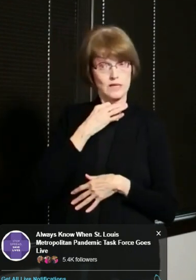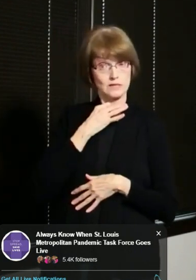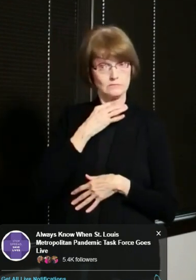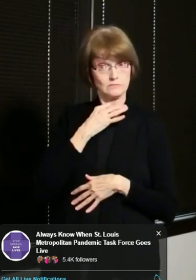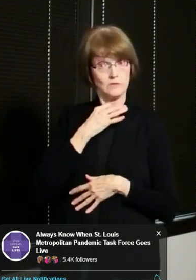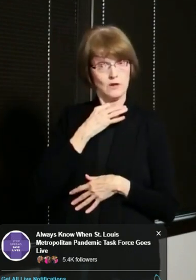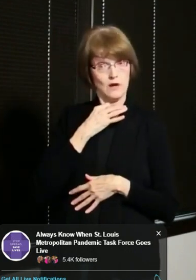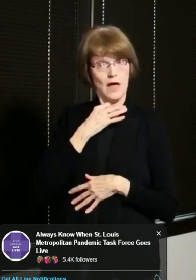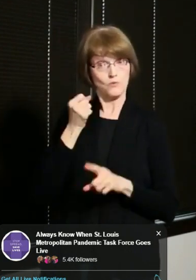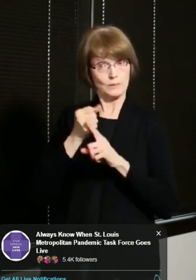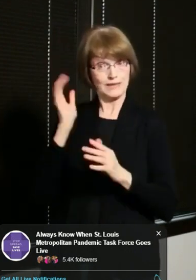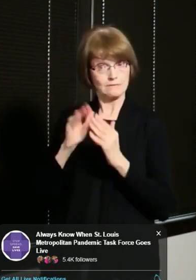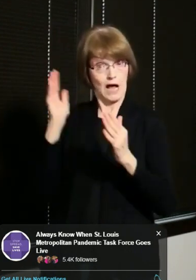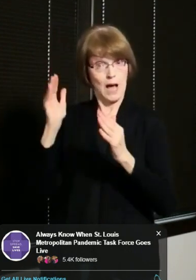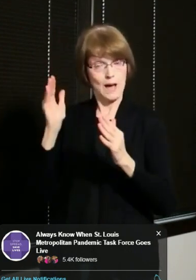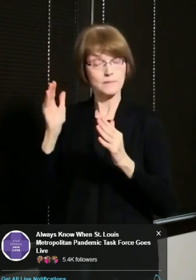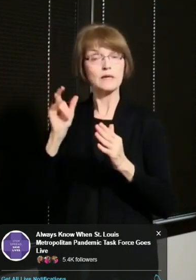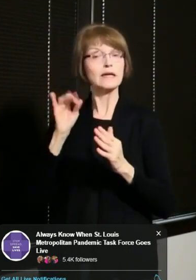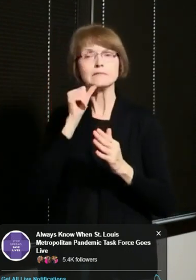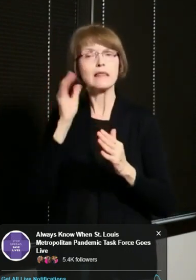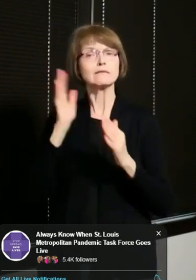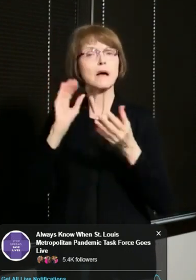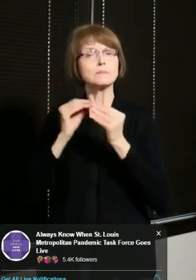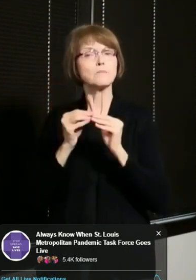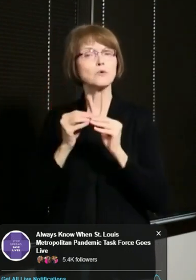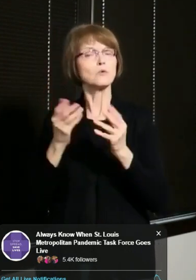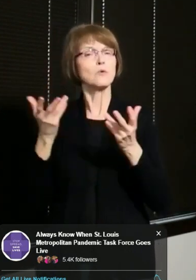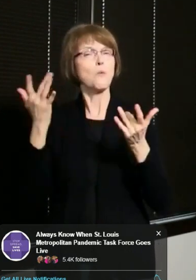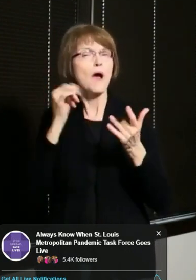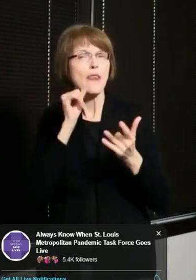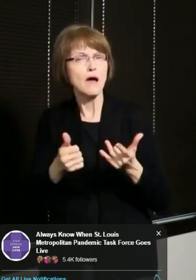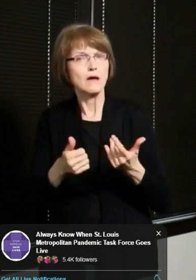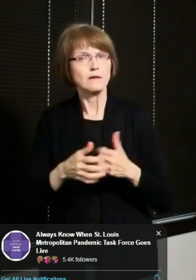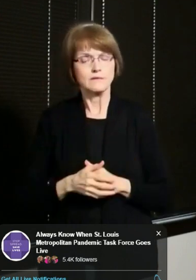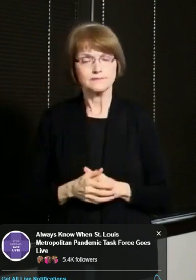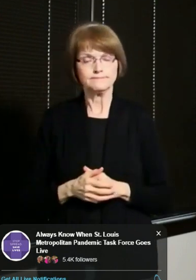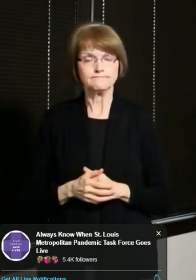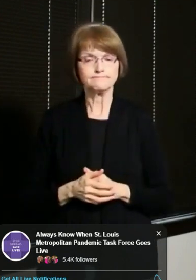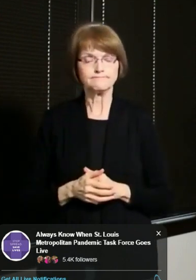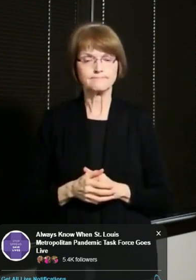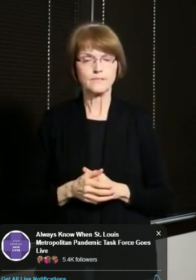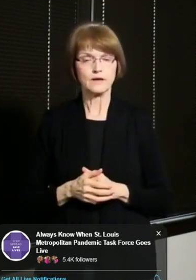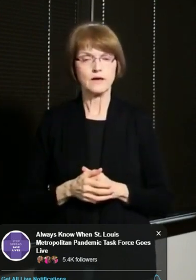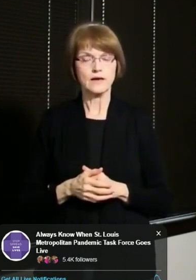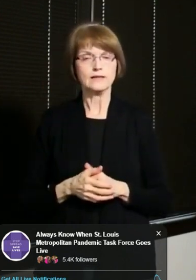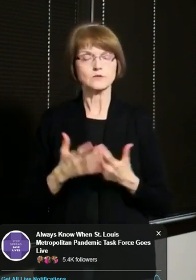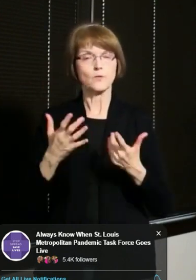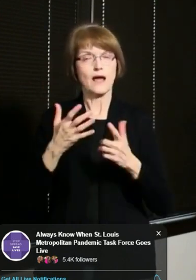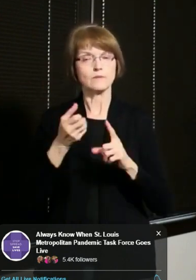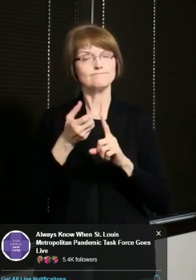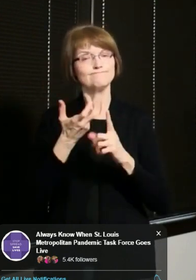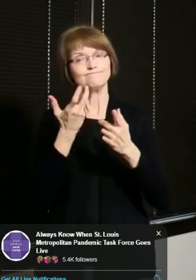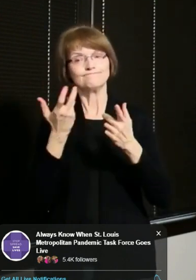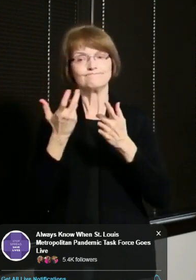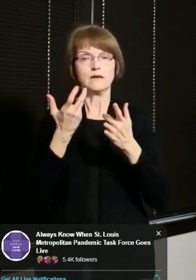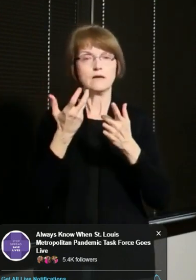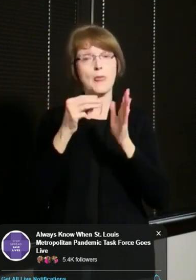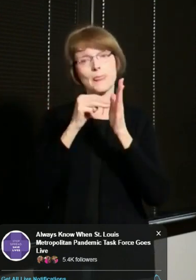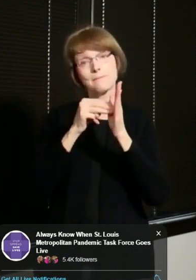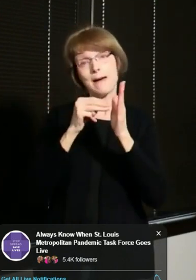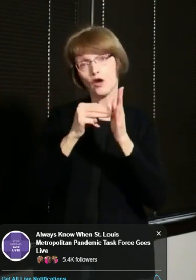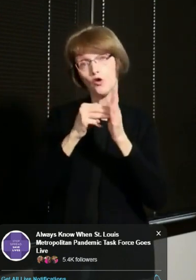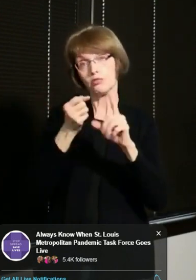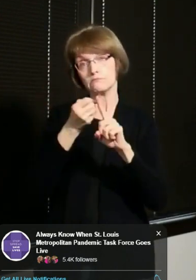And if we have not reached the peak, what does that suggest? So just to explain a little bit about how models work,